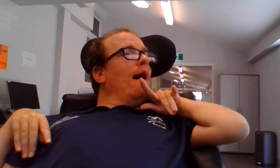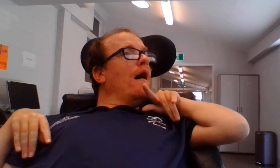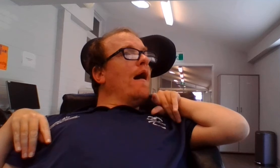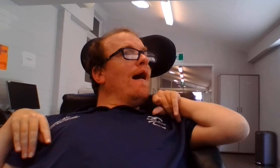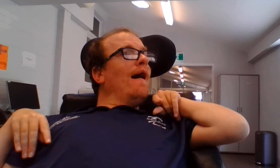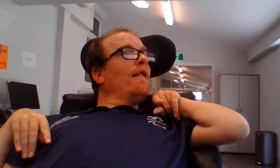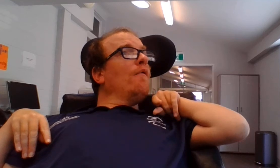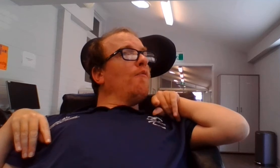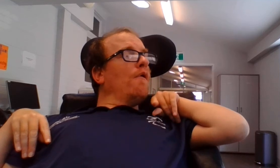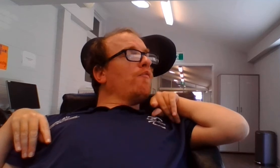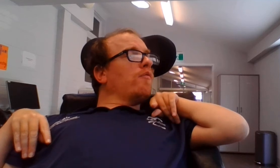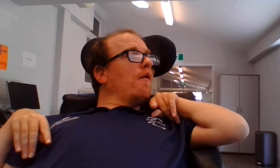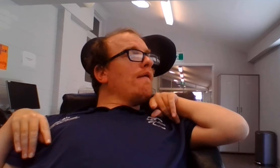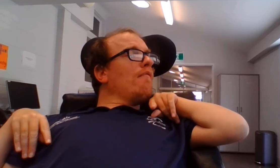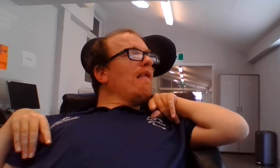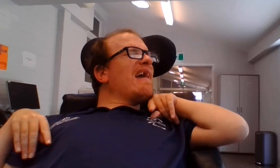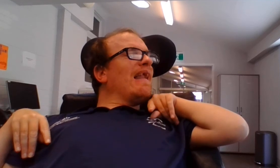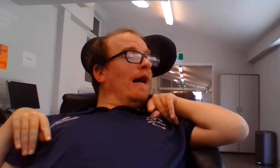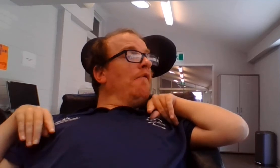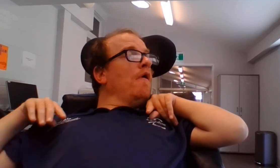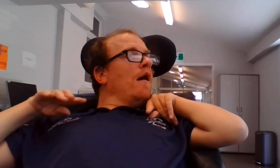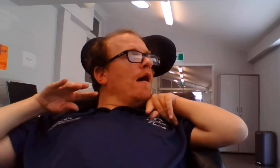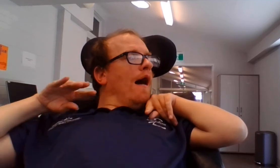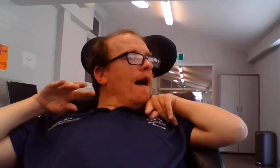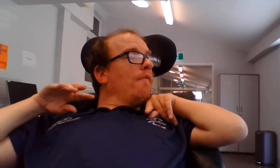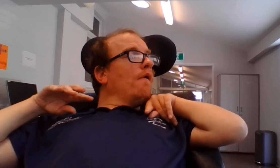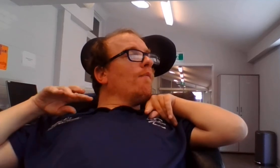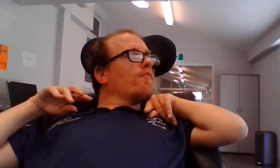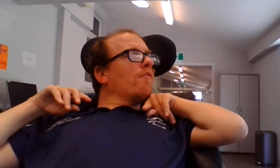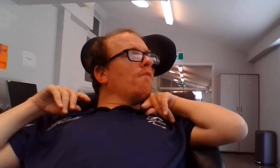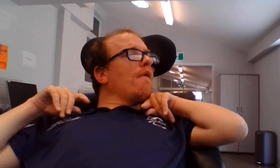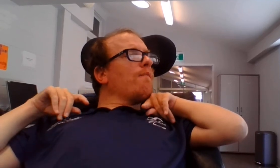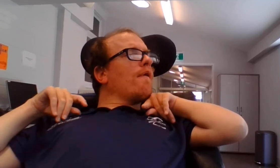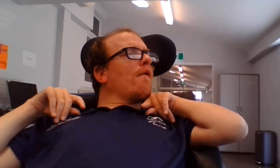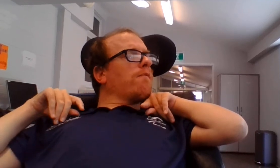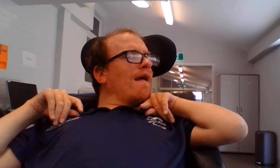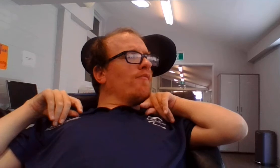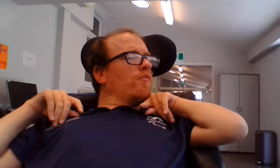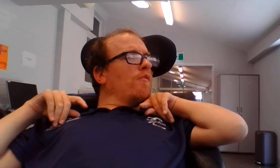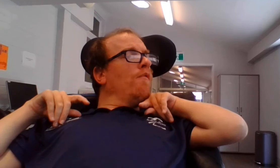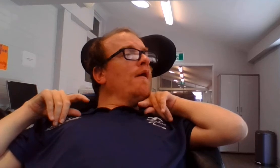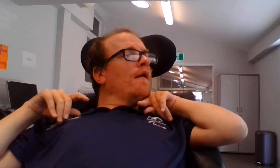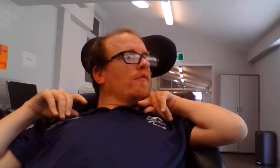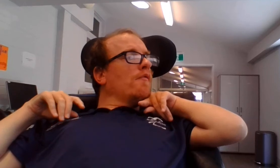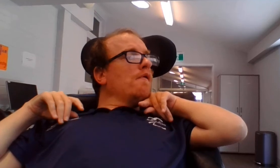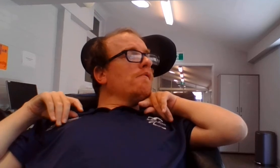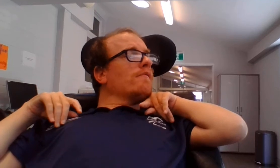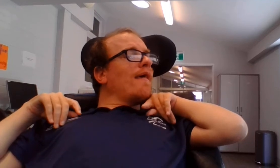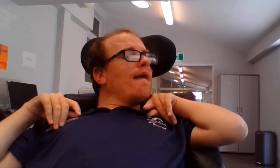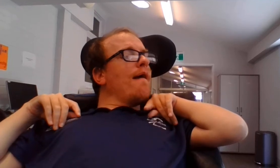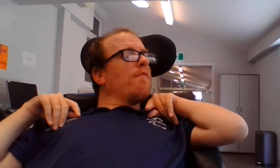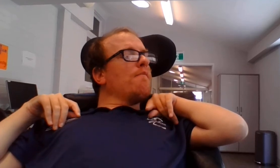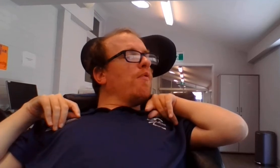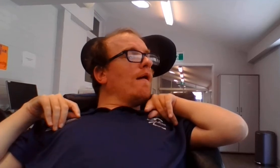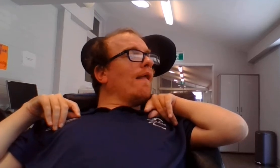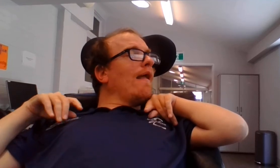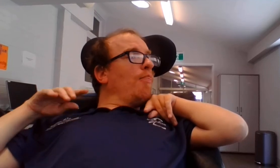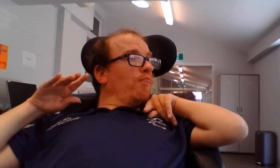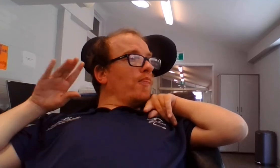And we'll see you in two for for Have a terrific rest of Tuesday, everybody, and